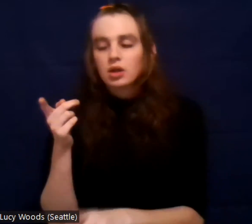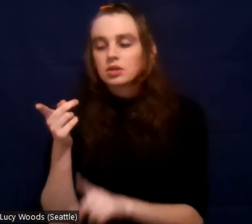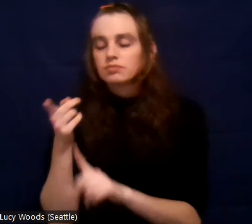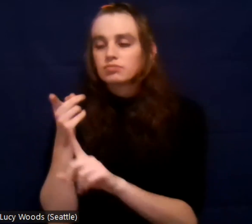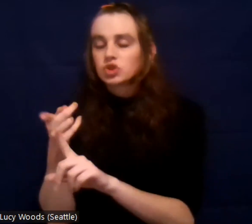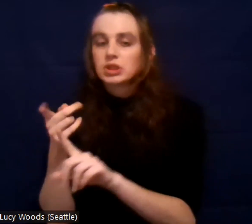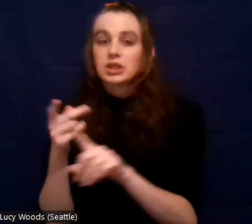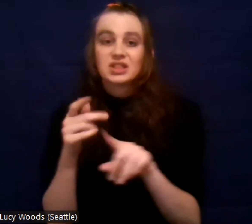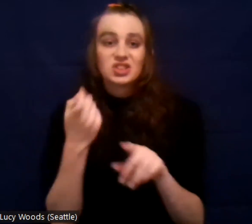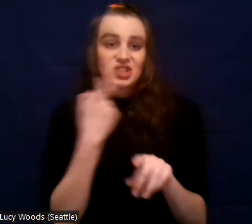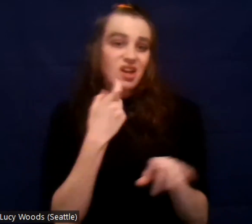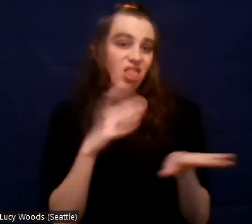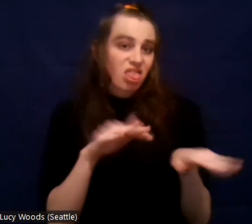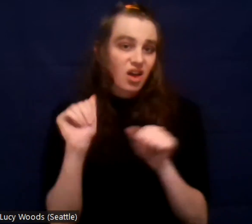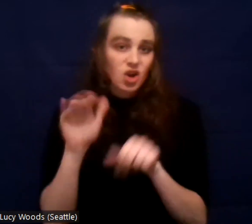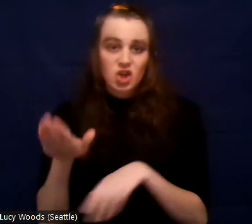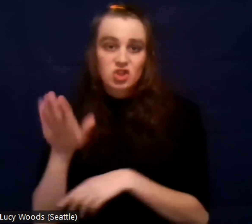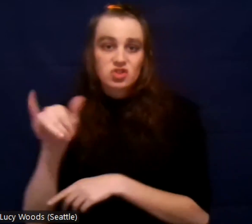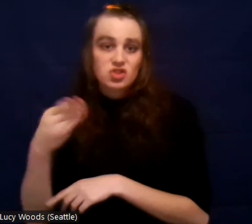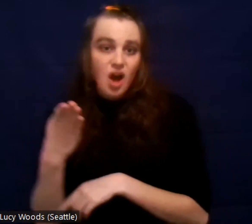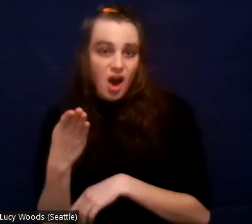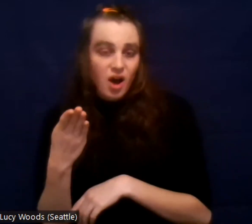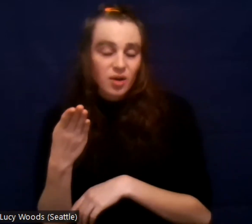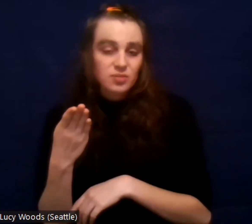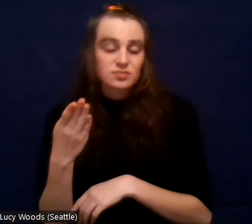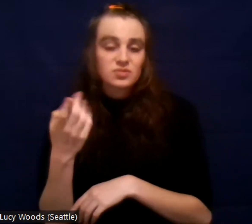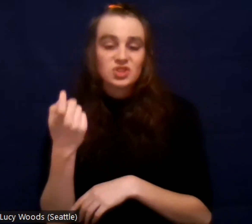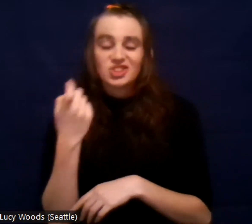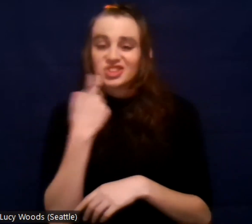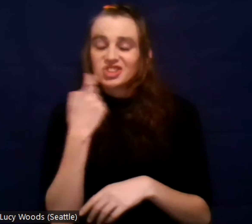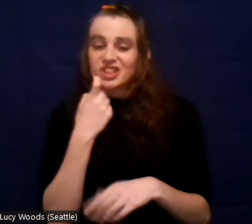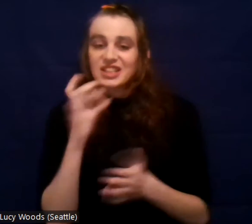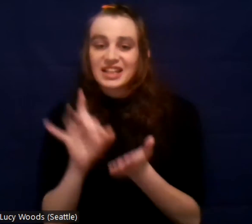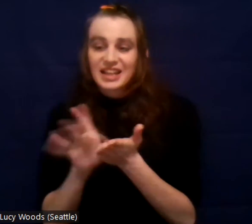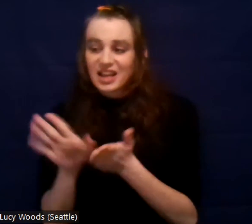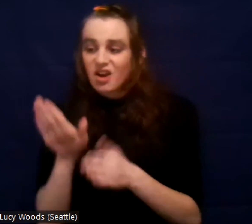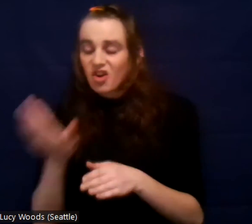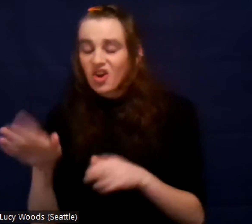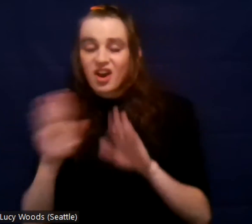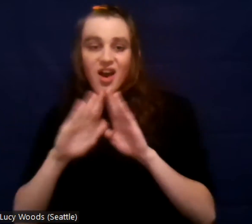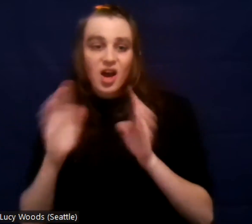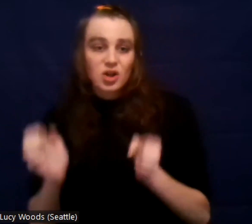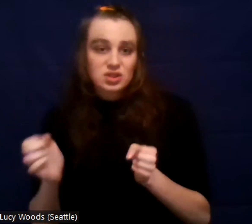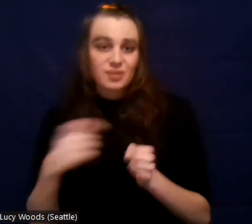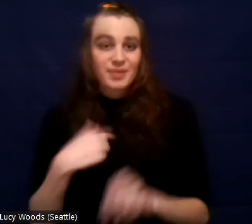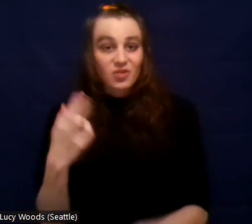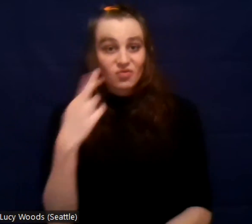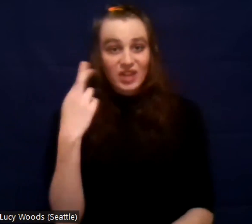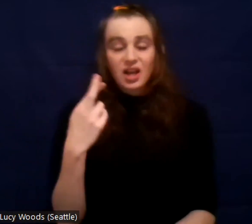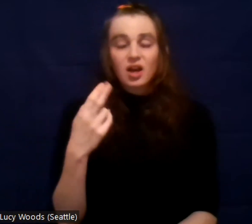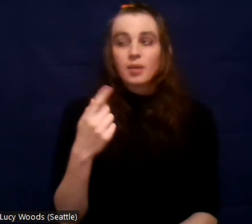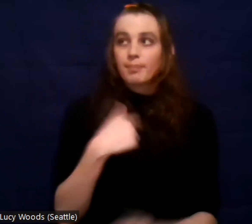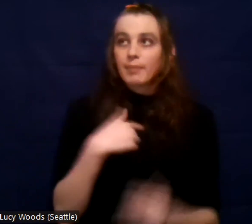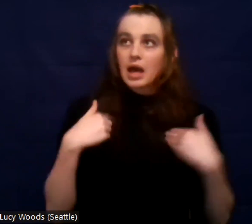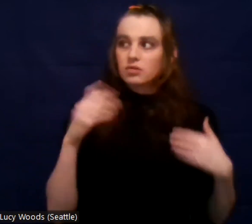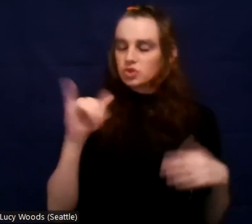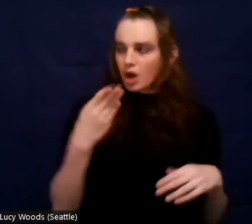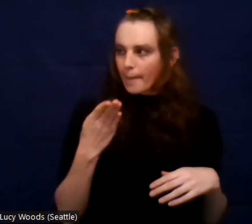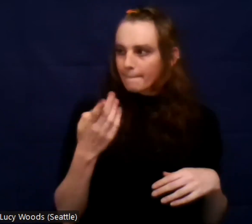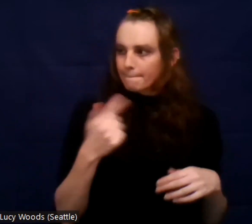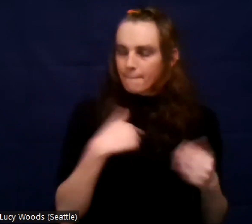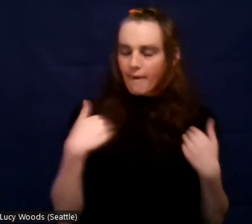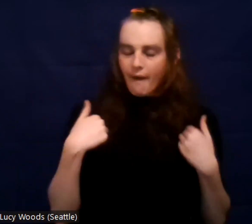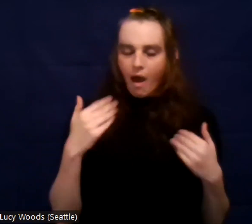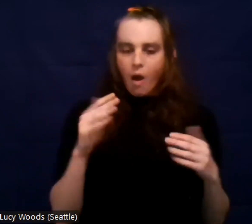just got evicted. And I realized I have a job. I have a home. I'm